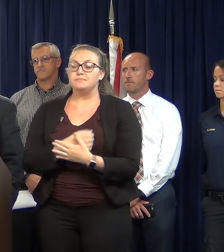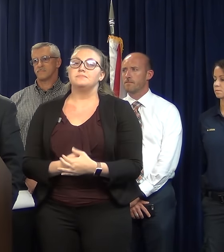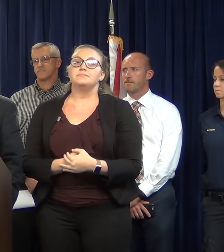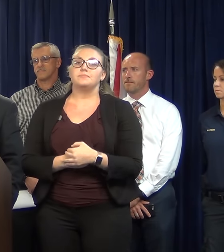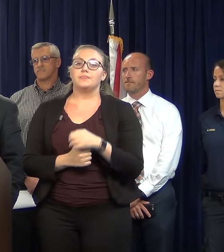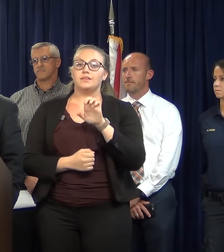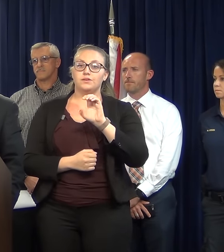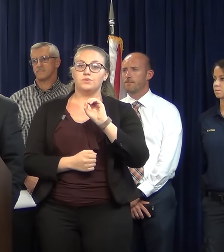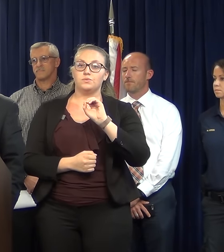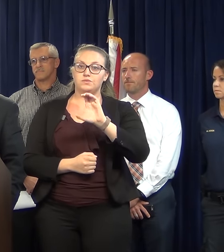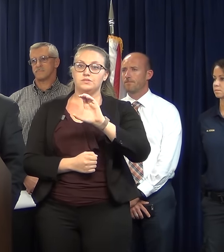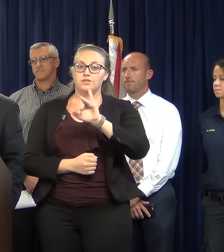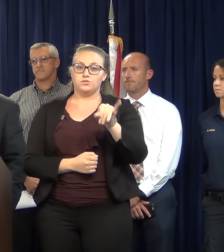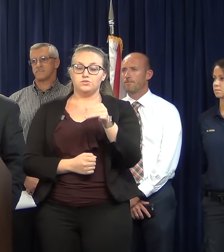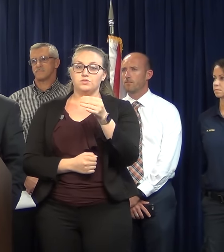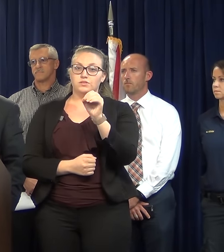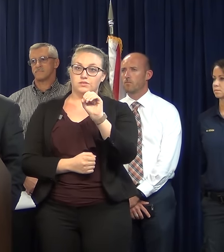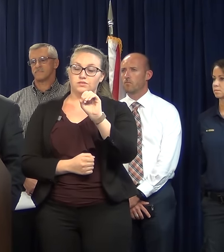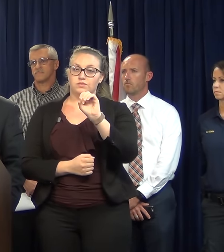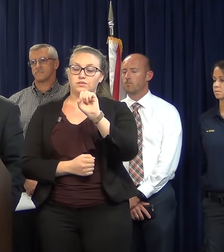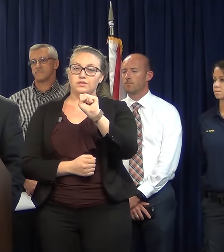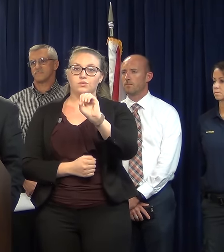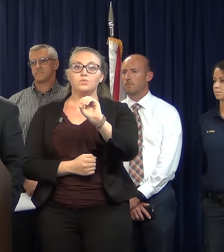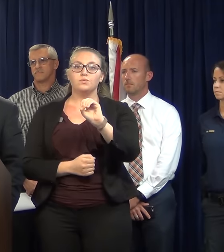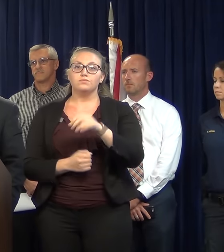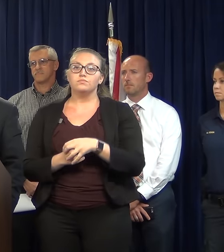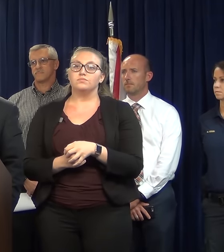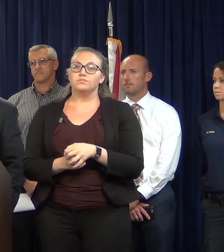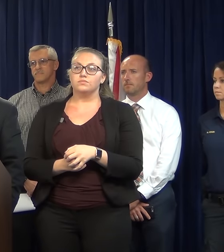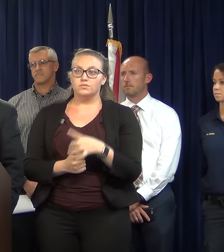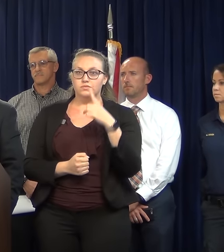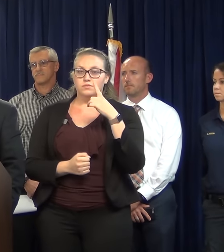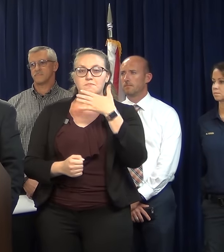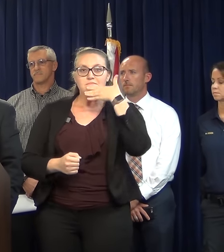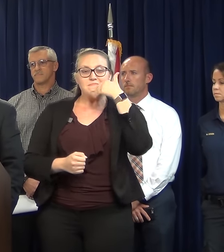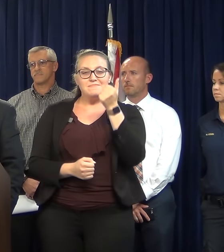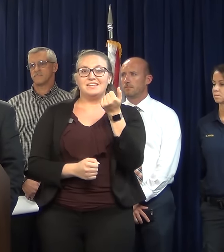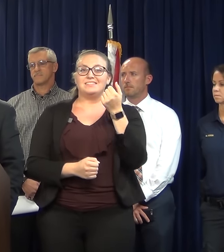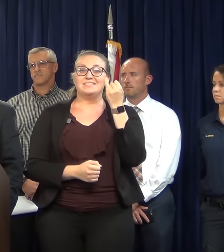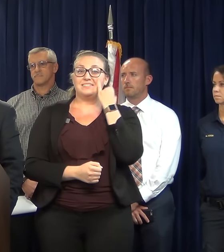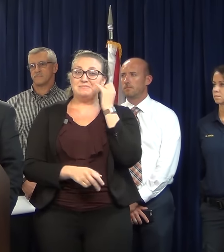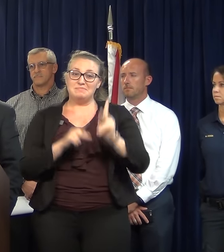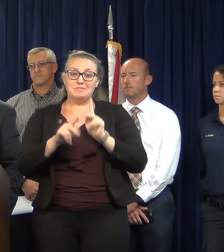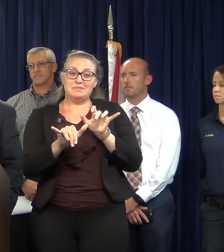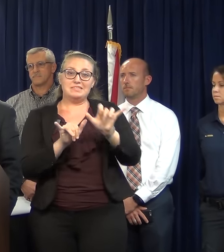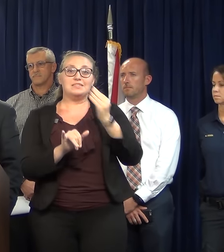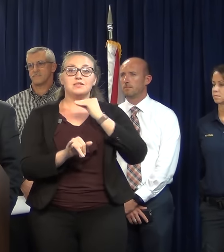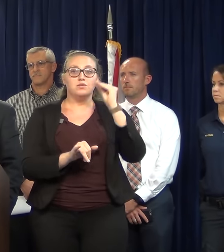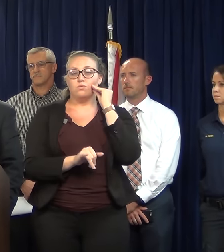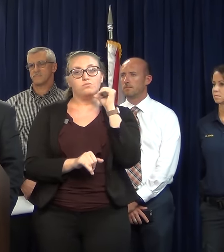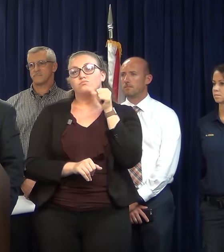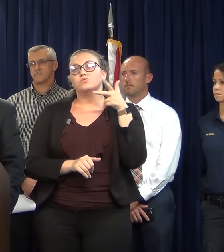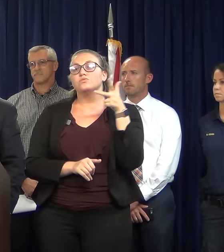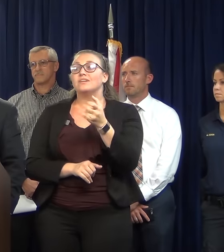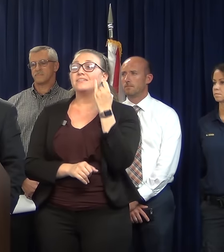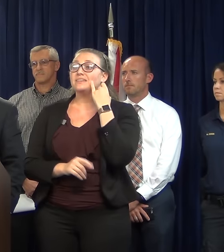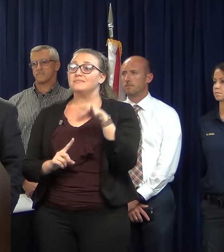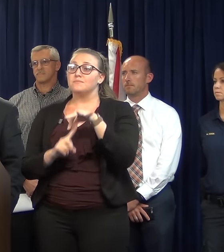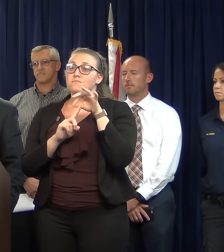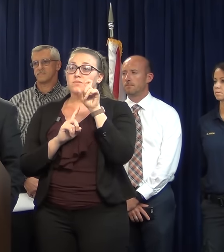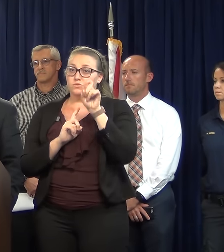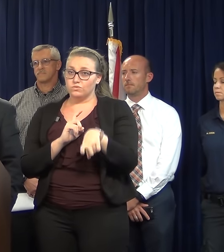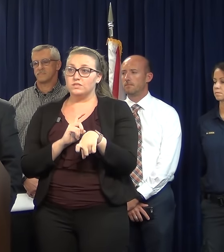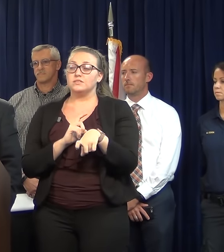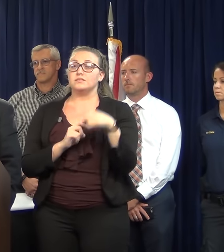and JSO recommend that citizens stay home and off the roads. If citizens have special needs and believe